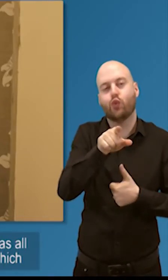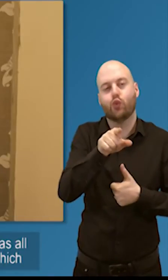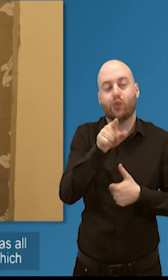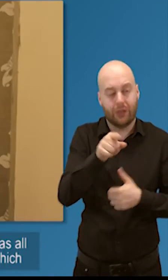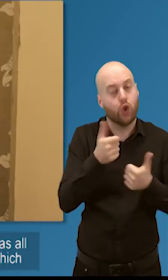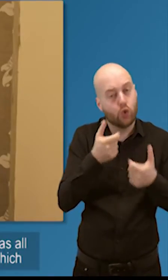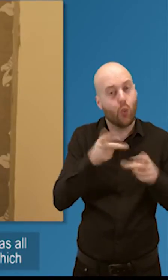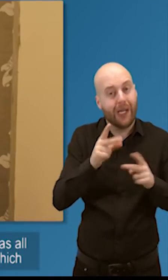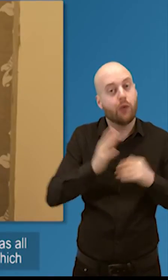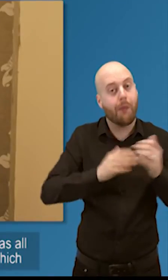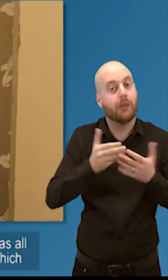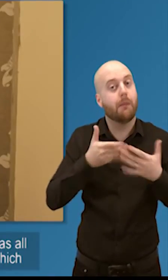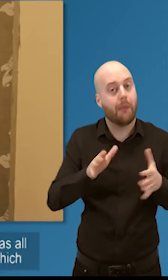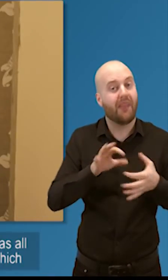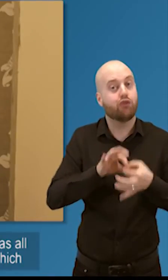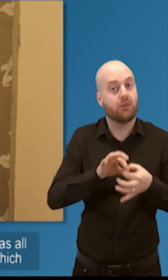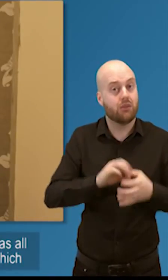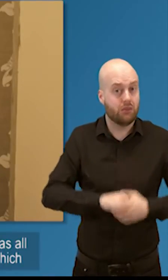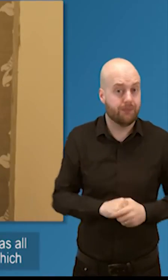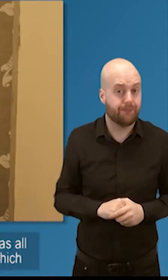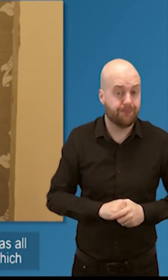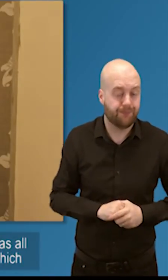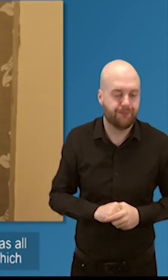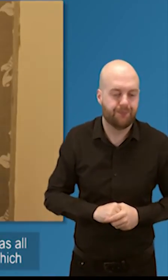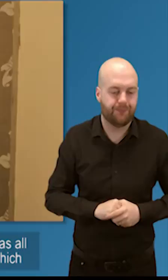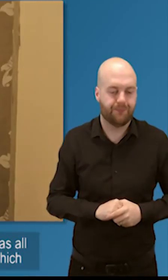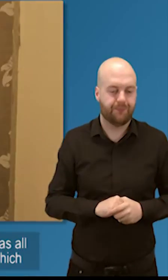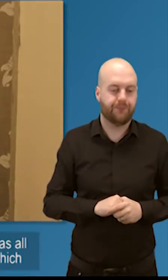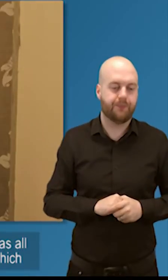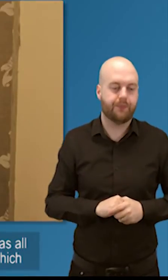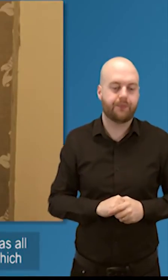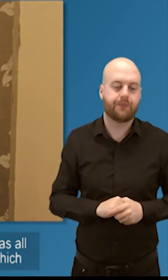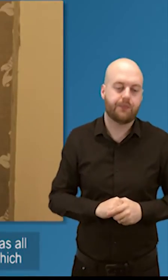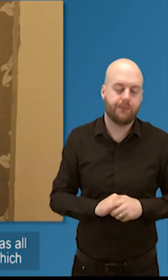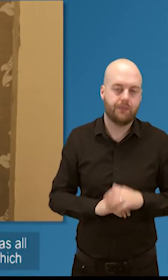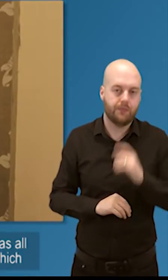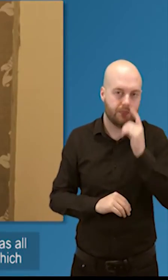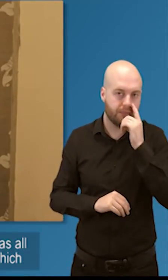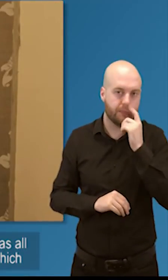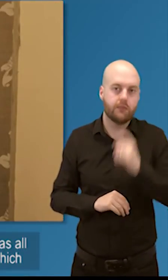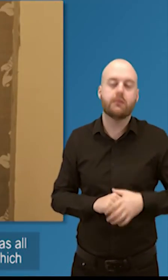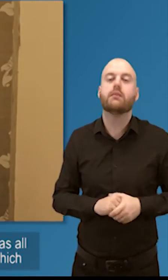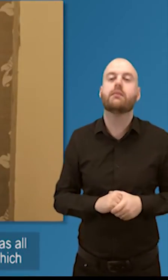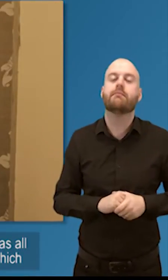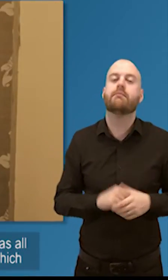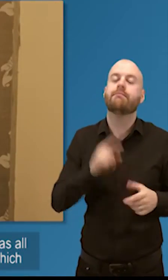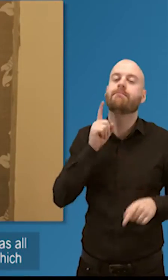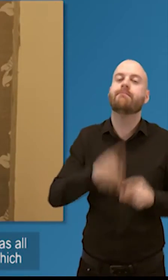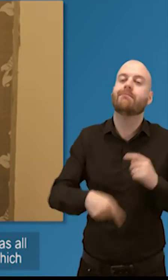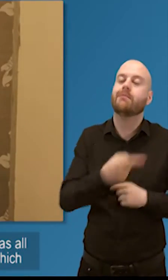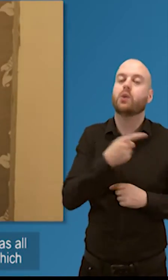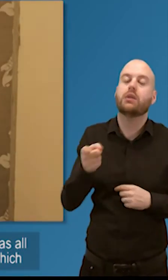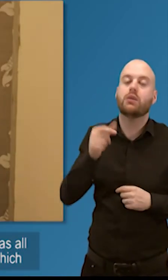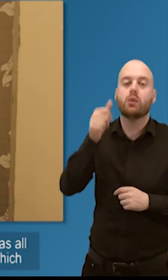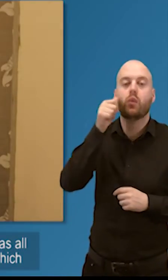was happening i think it closed in march was it did something around then end of march early april something around then